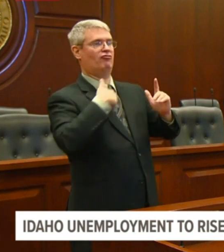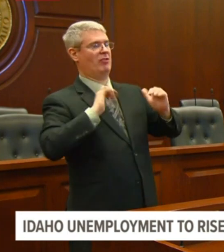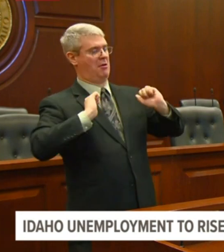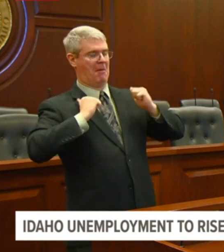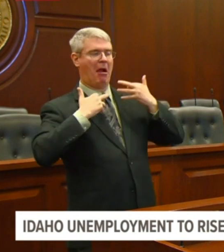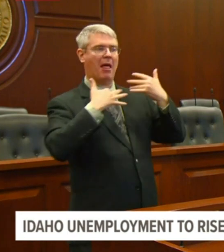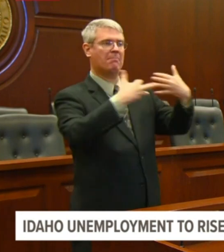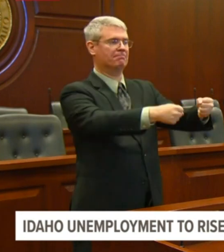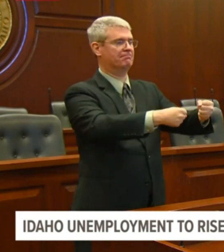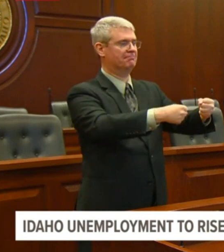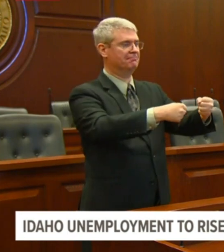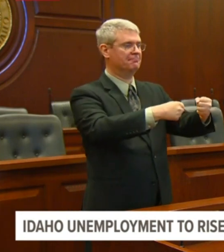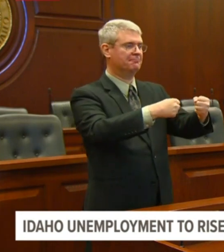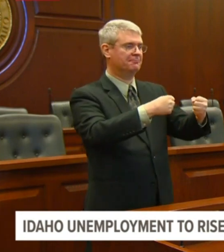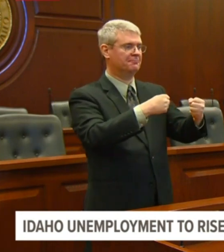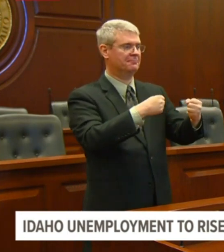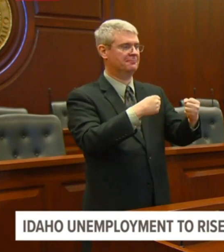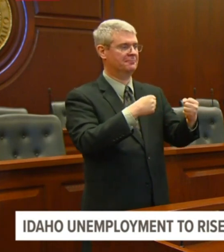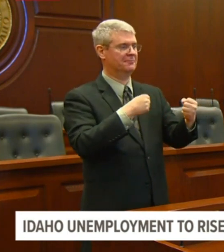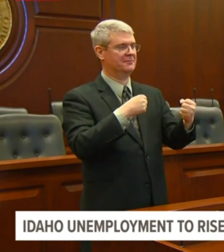impacted or state employees.